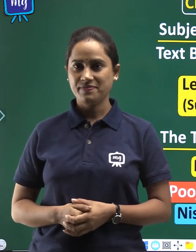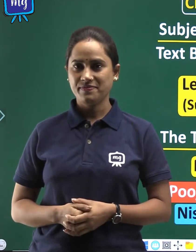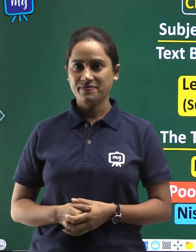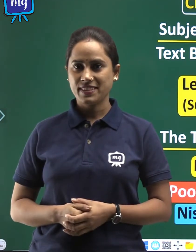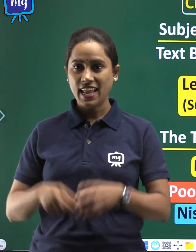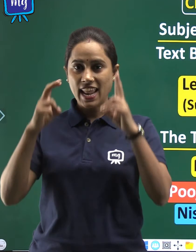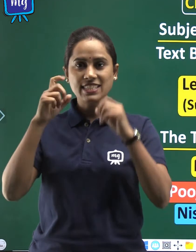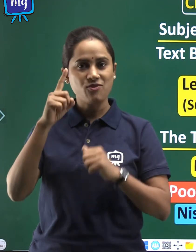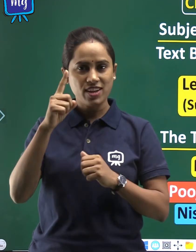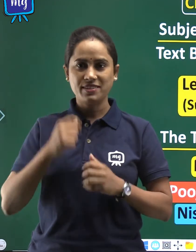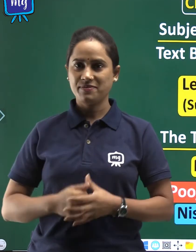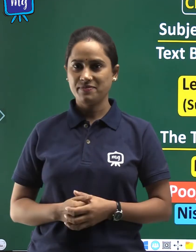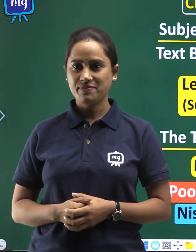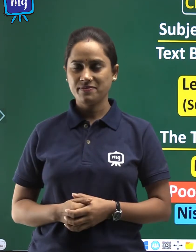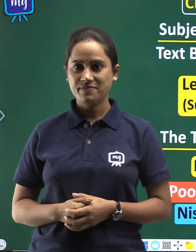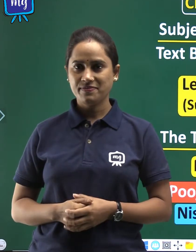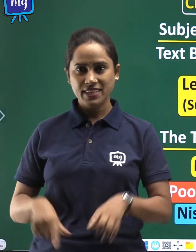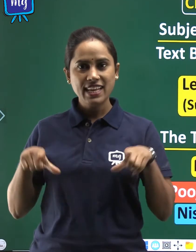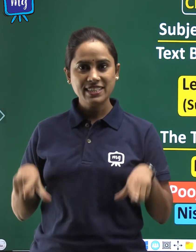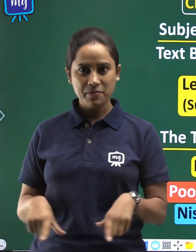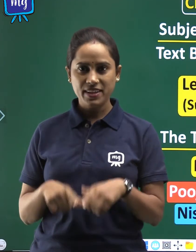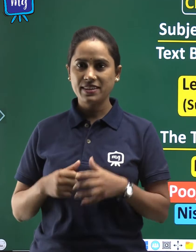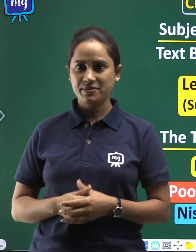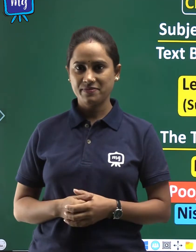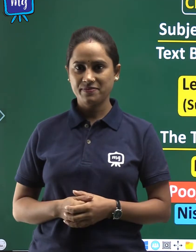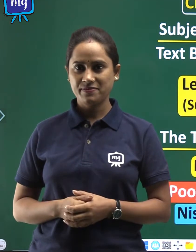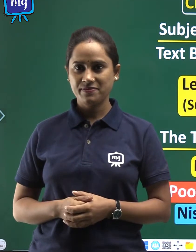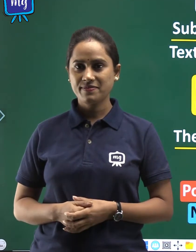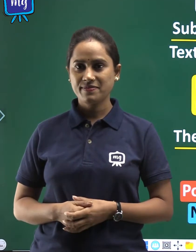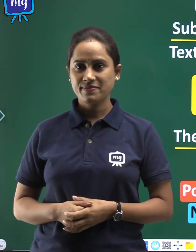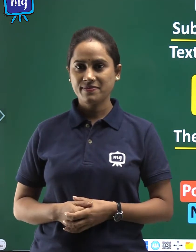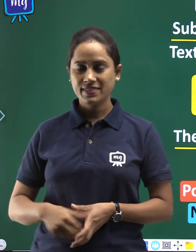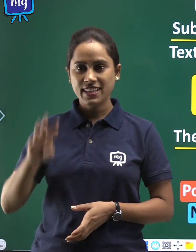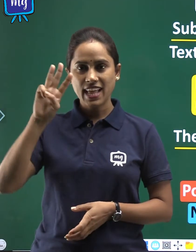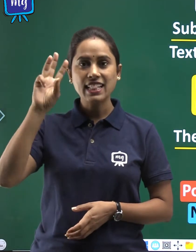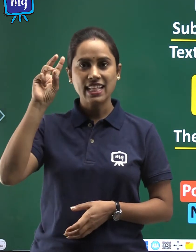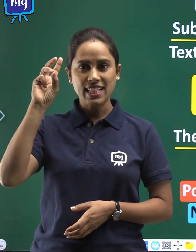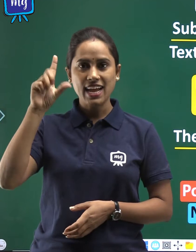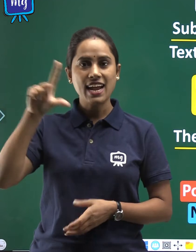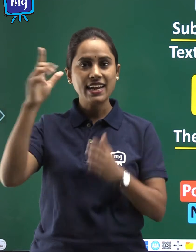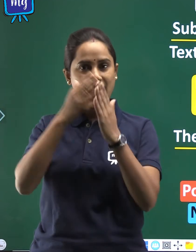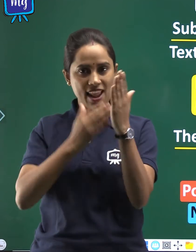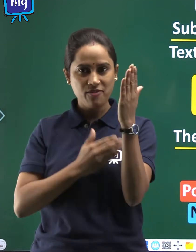Lesson 1, Summary, the third level,